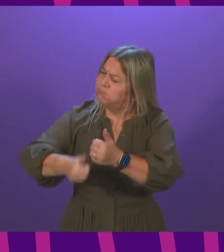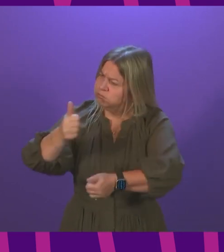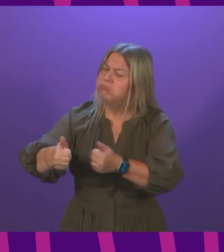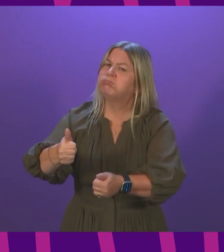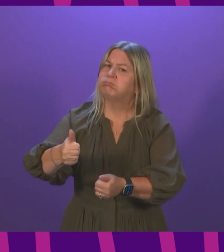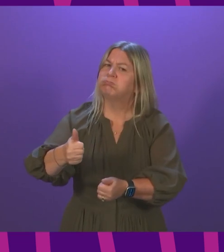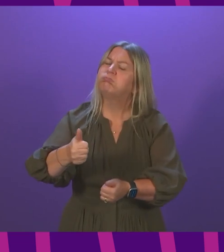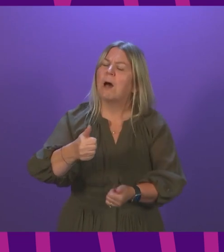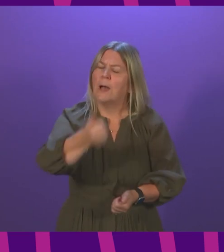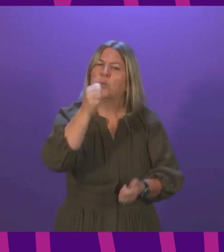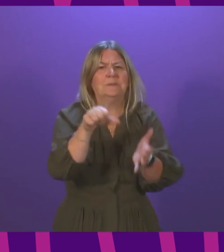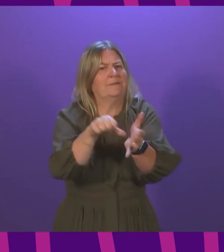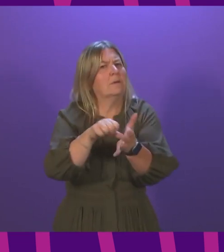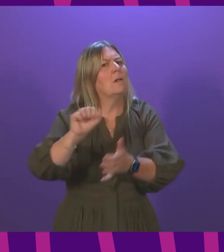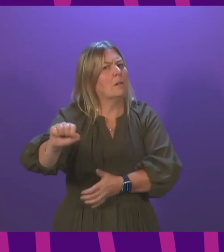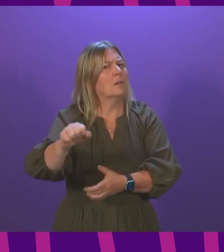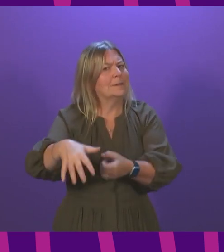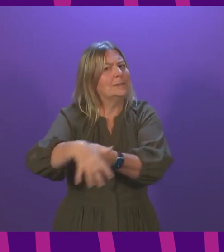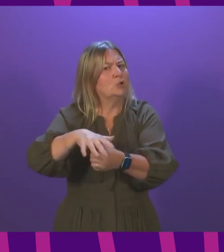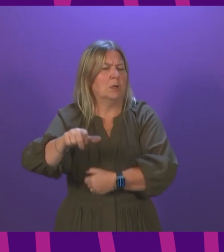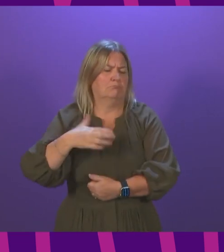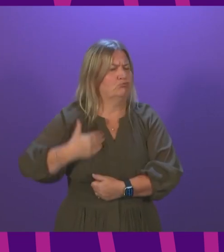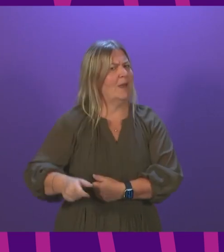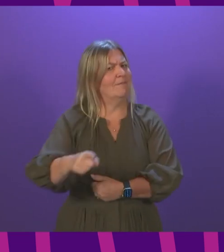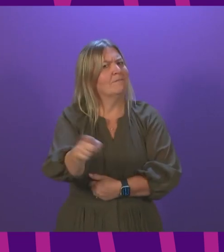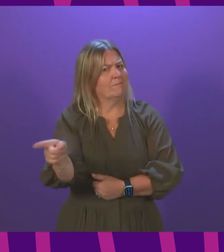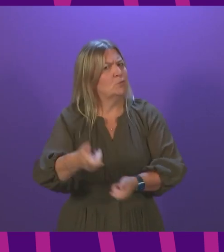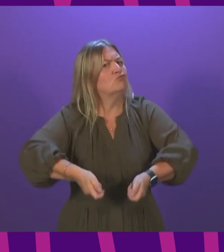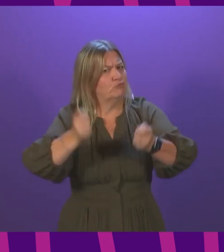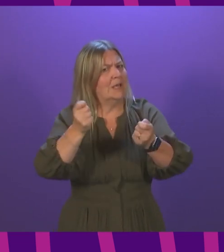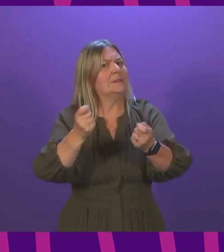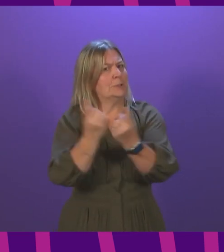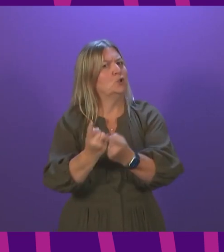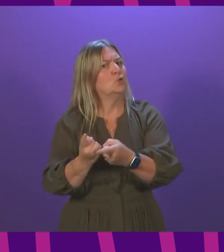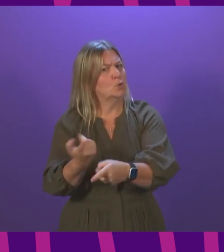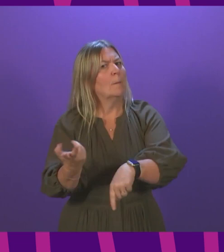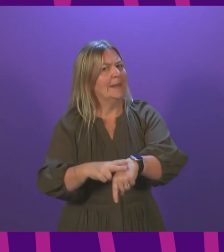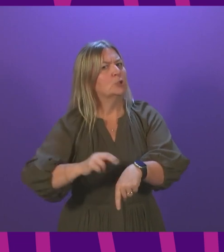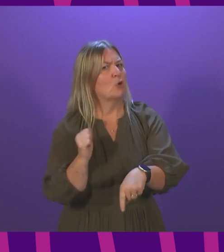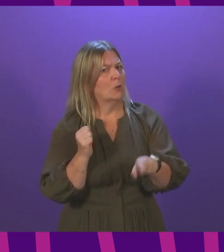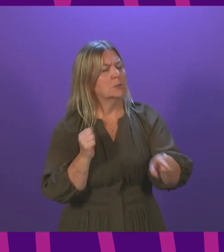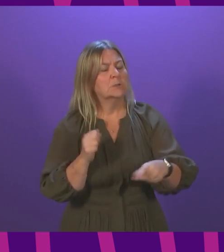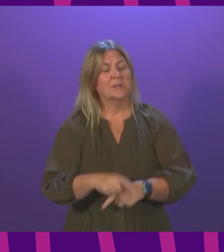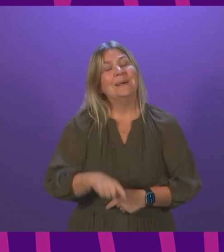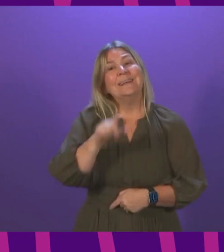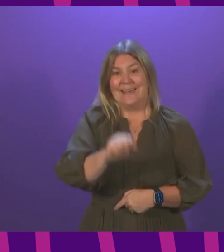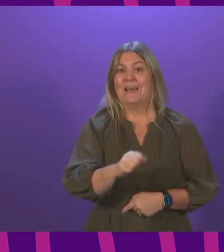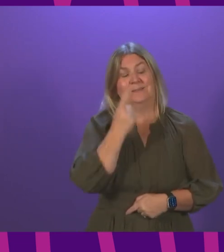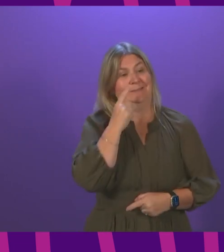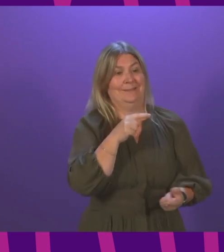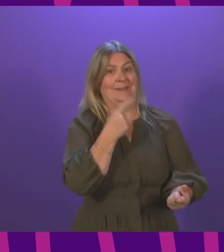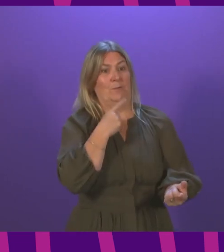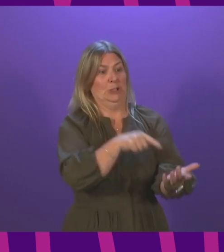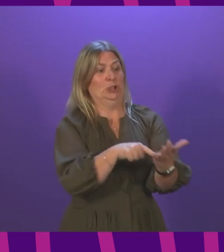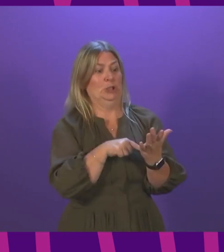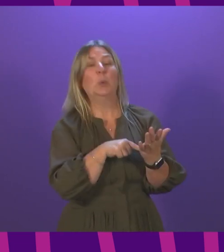were, and I would commend her bravery in taking that case. The findings, though, do paint a picture that should trouble all